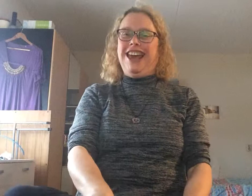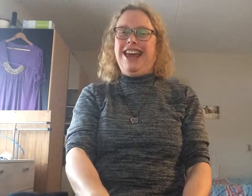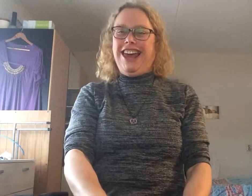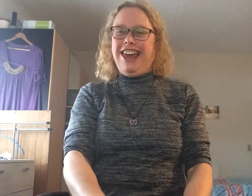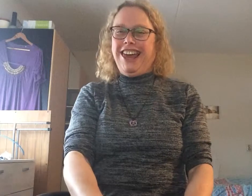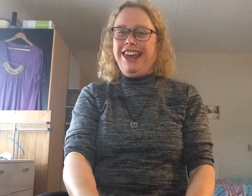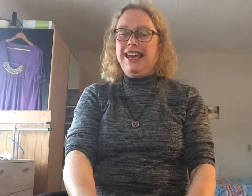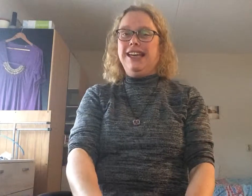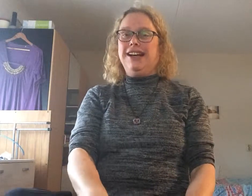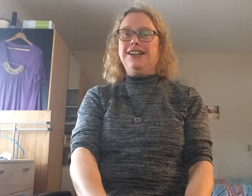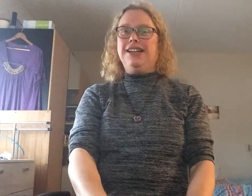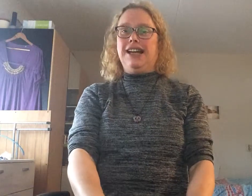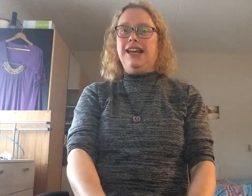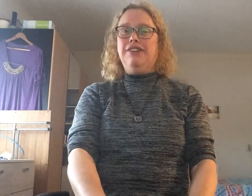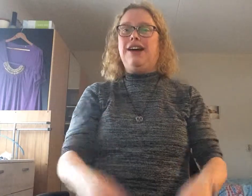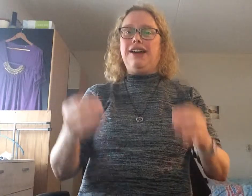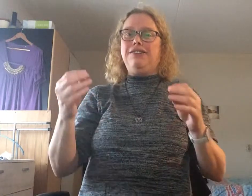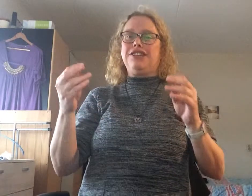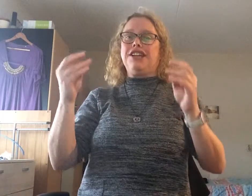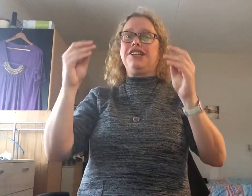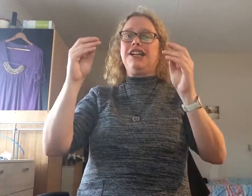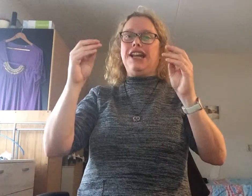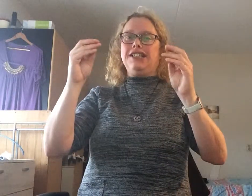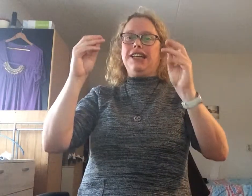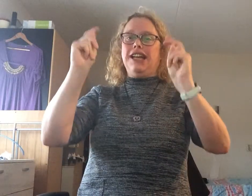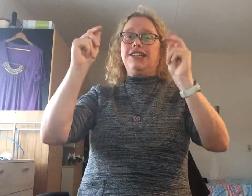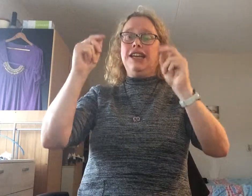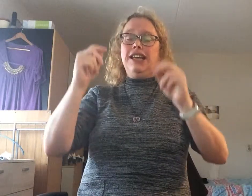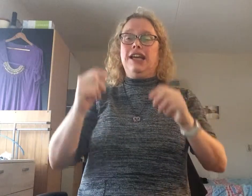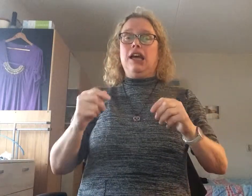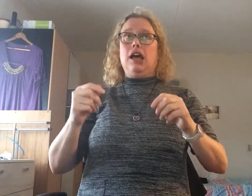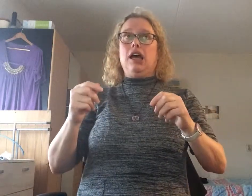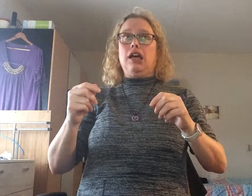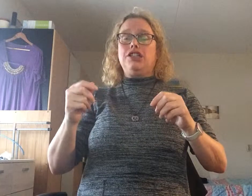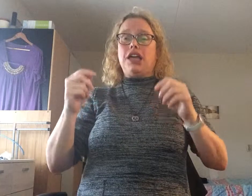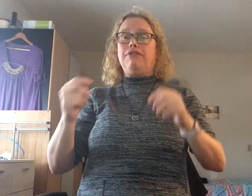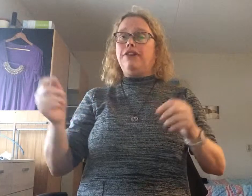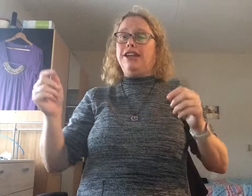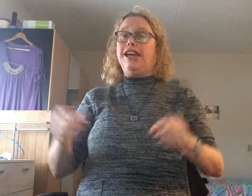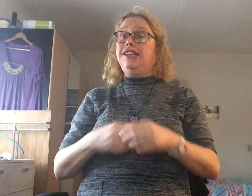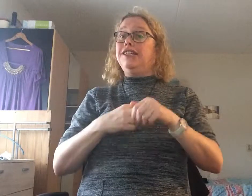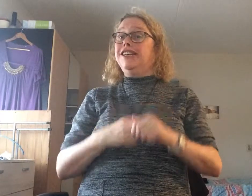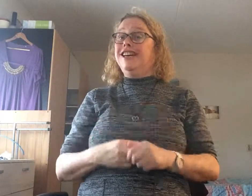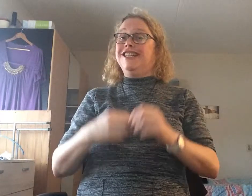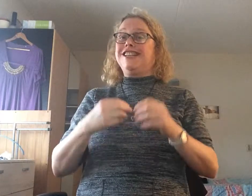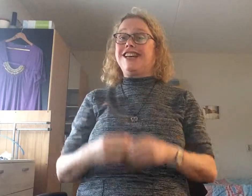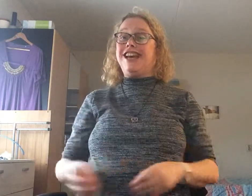can't tell it. Five, six, click at the clicks. Seven, eight, it's a cake.